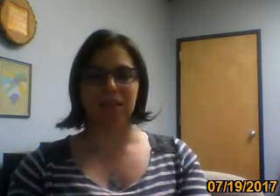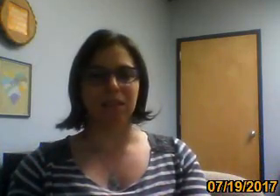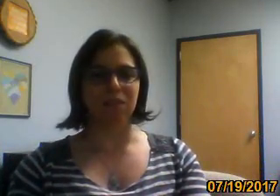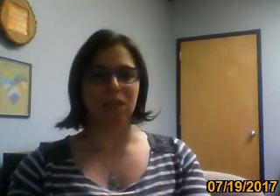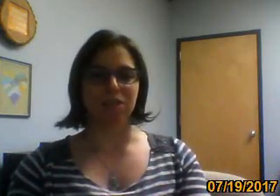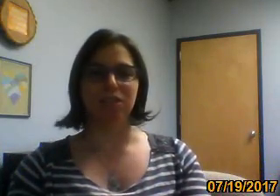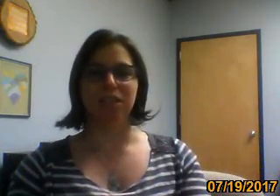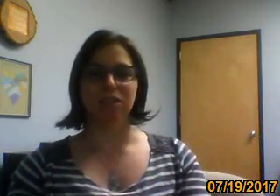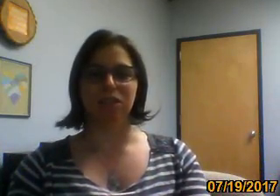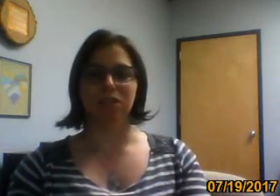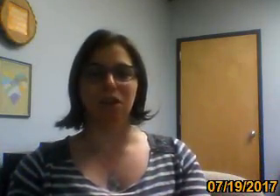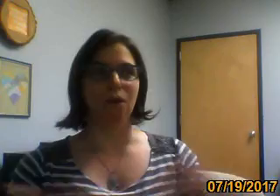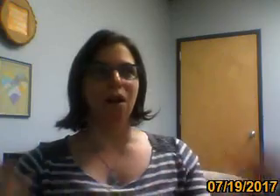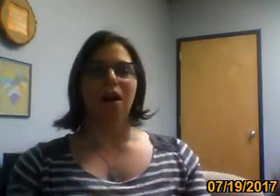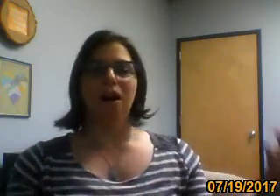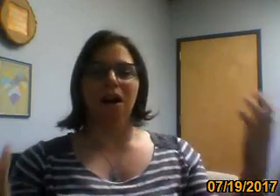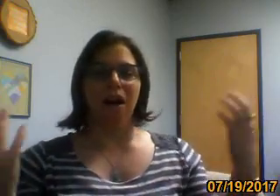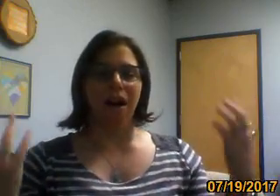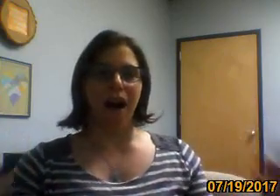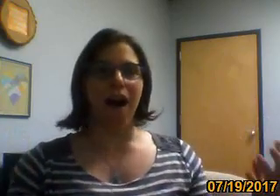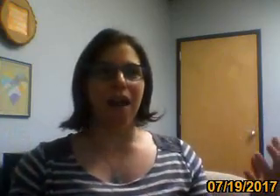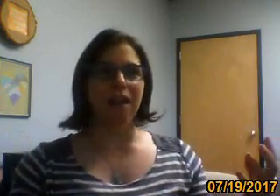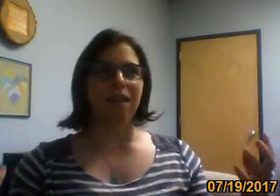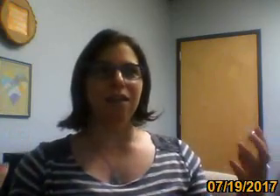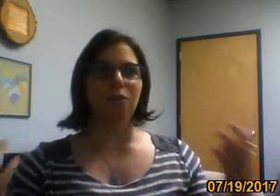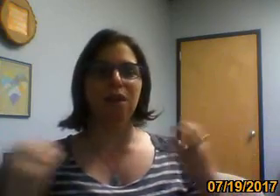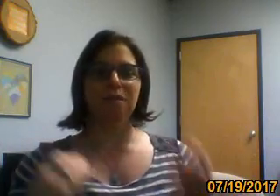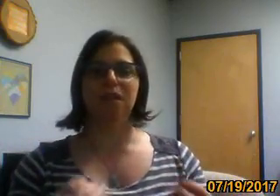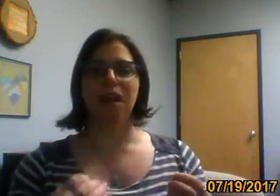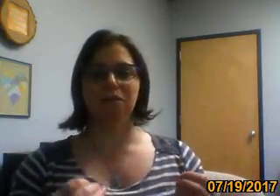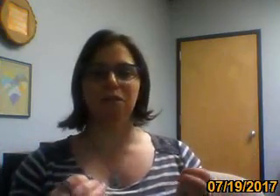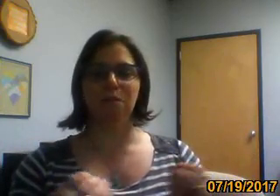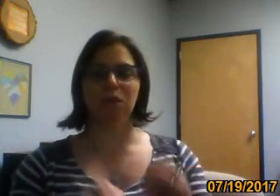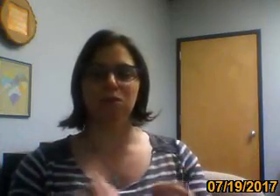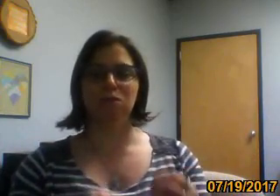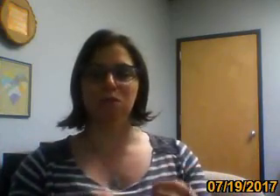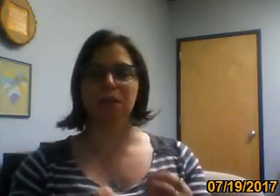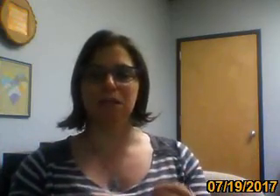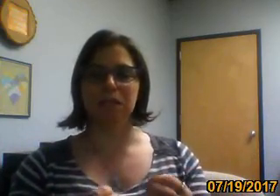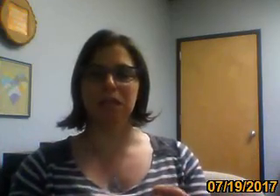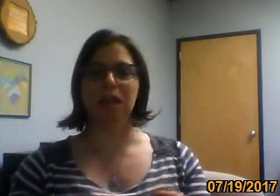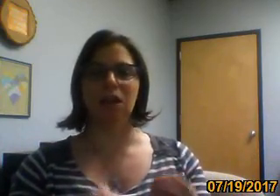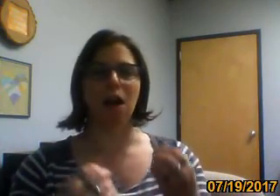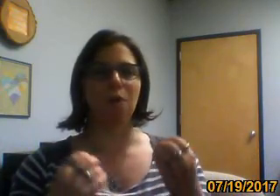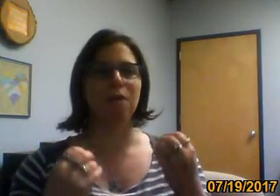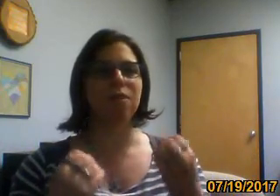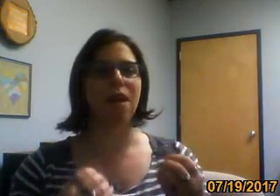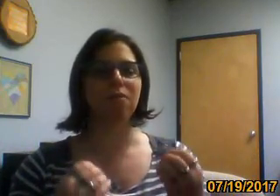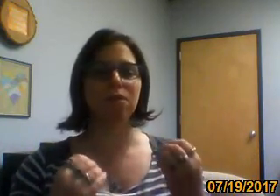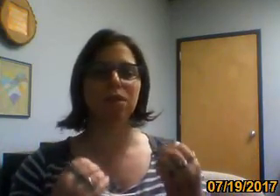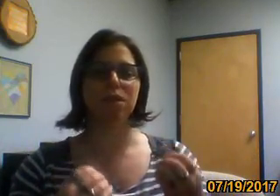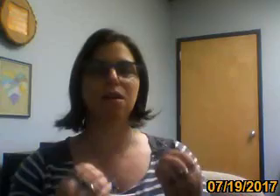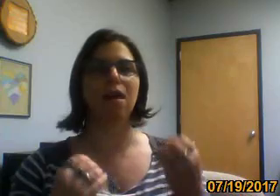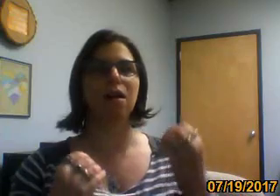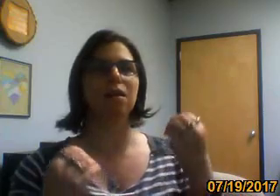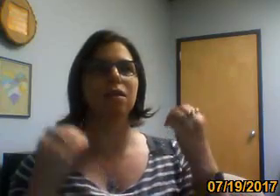clients to leave sessions and just go, I would have never put those two pieces together. I would have never to thought,